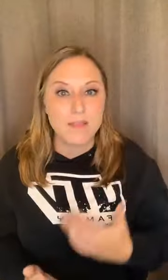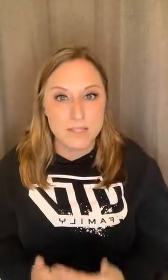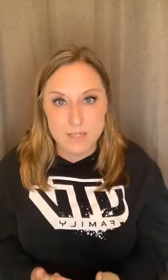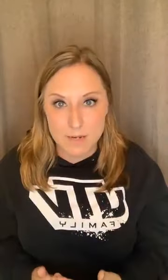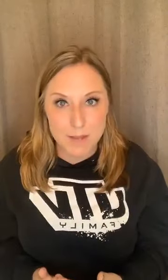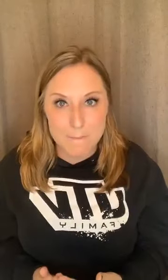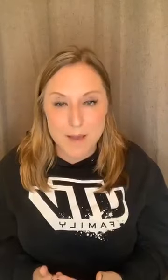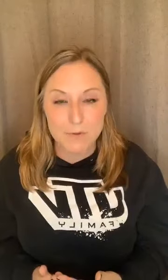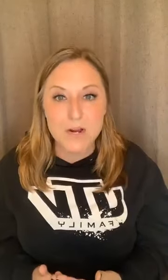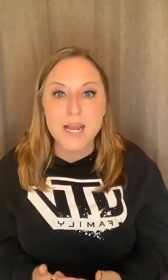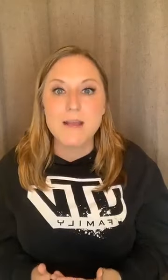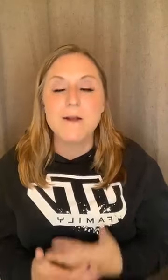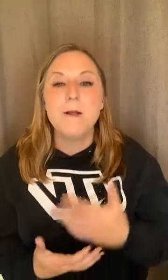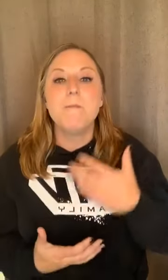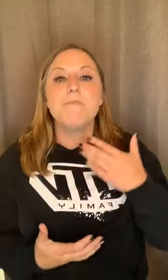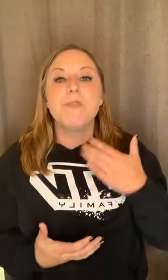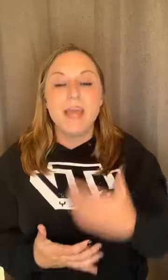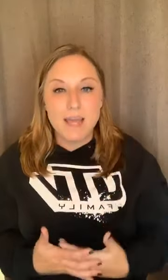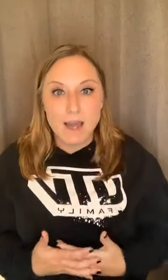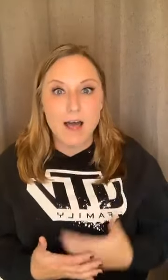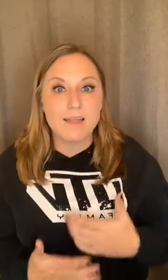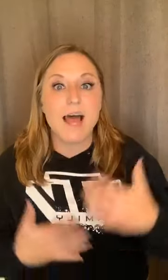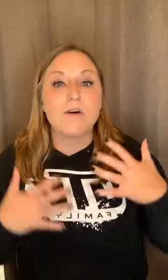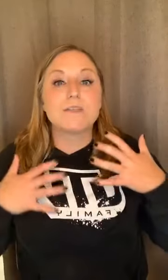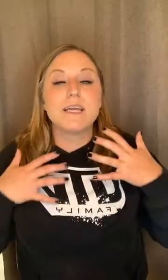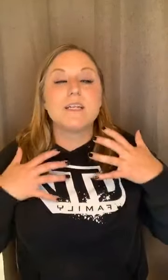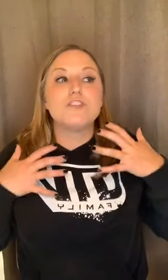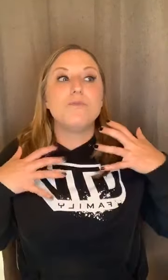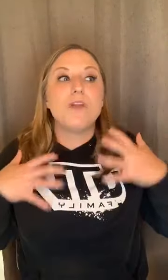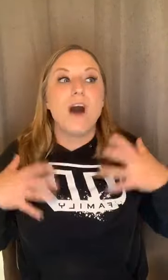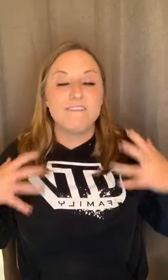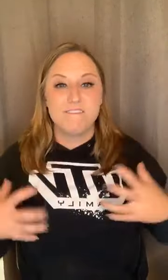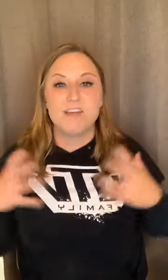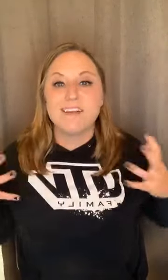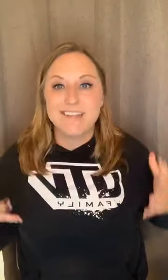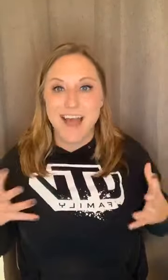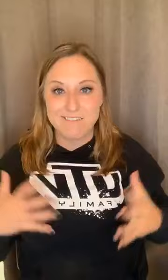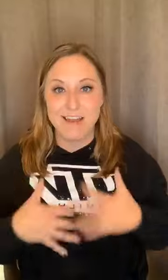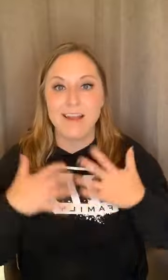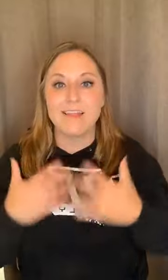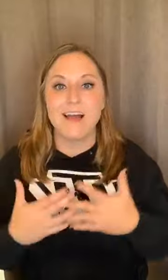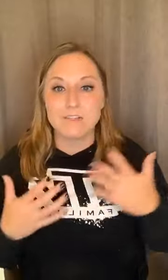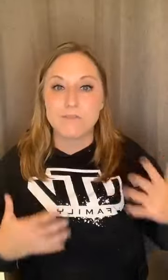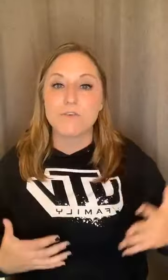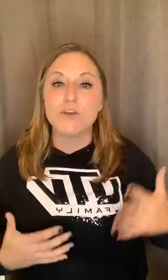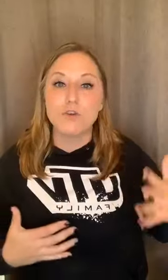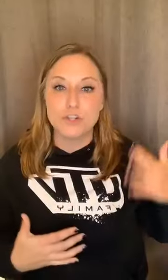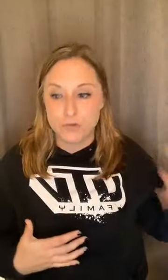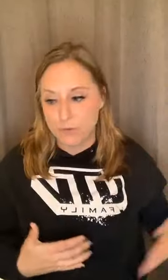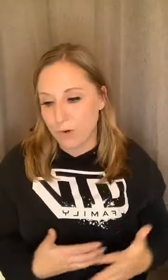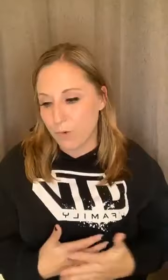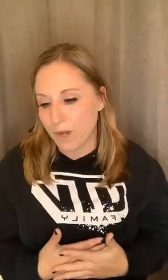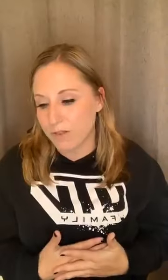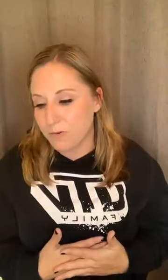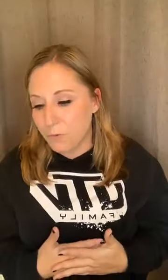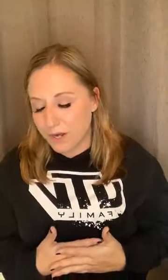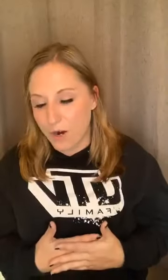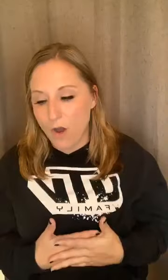this is going to be a memory, it allows it to not feel as heavy and allows it for you to shift through a quick, quicker. Okay.